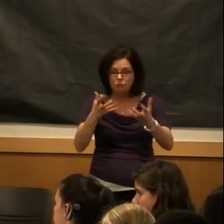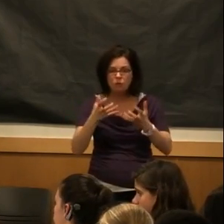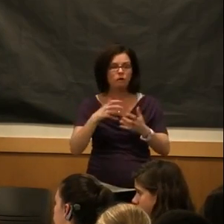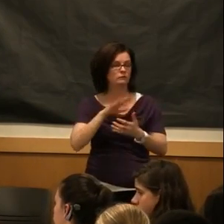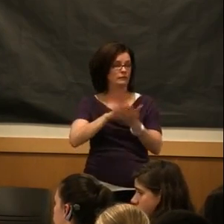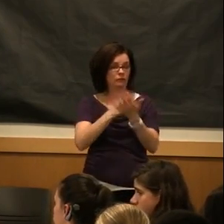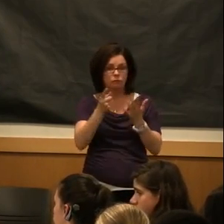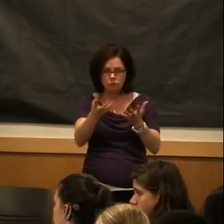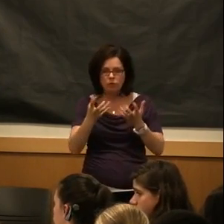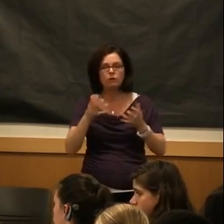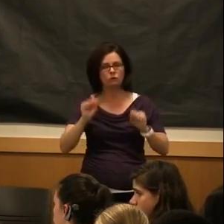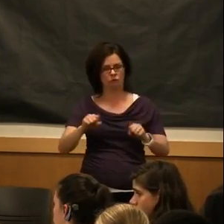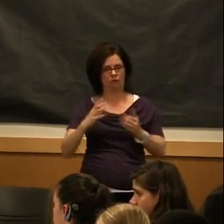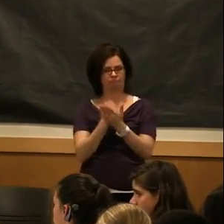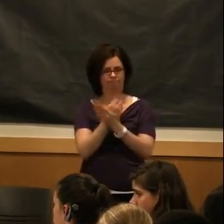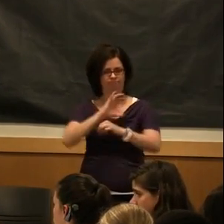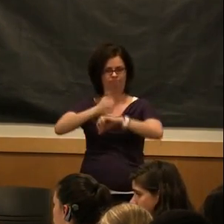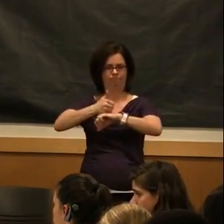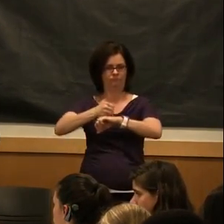in them.